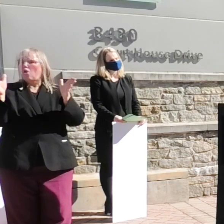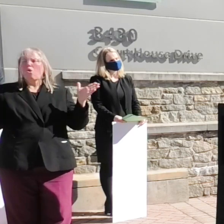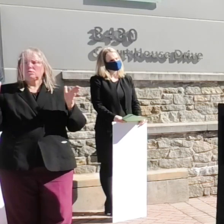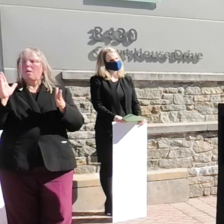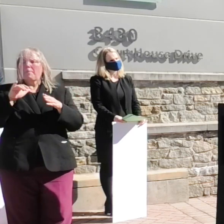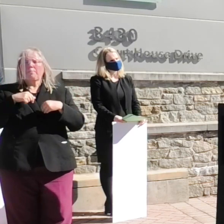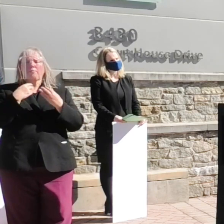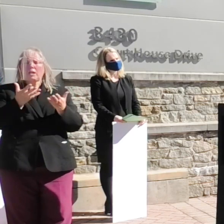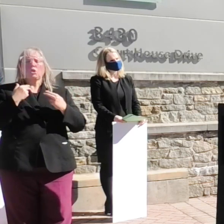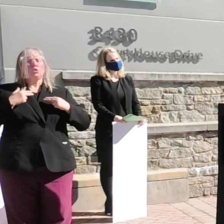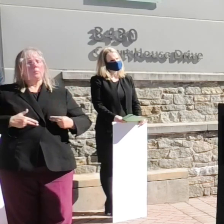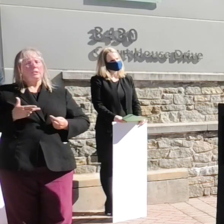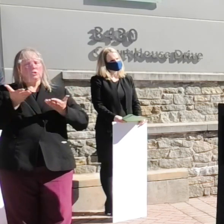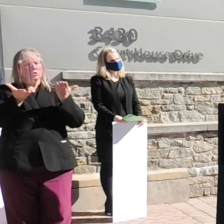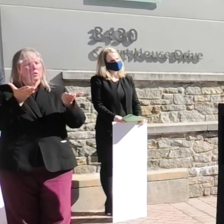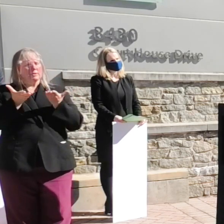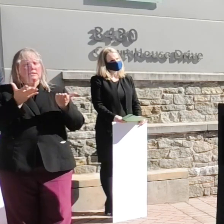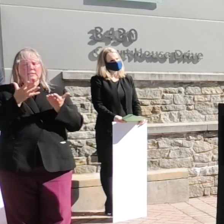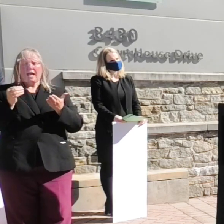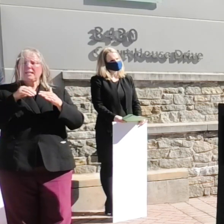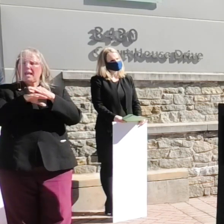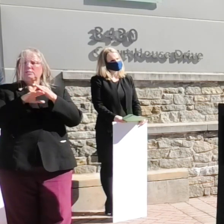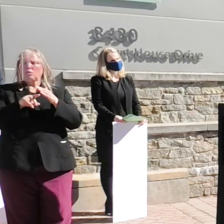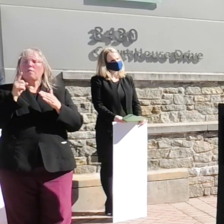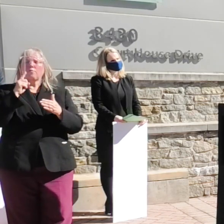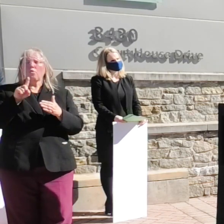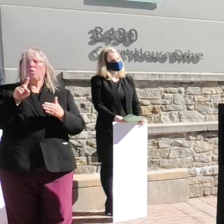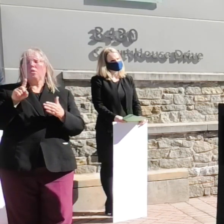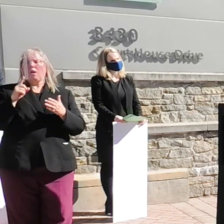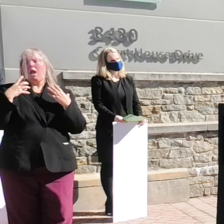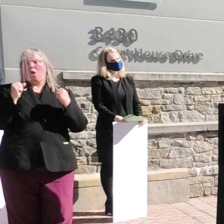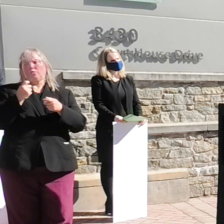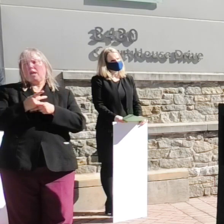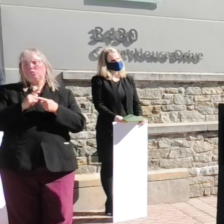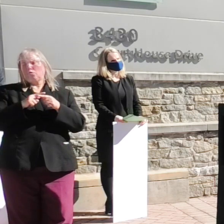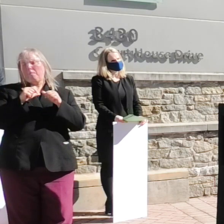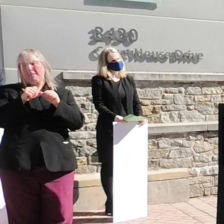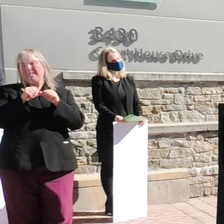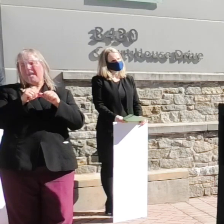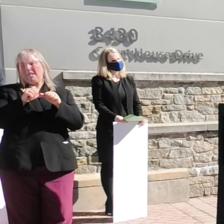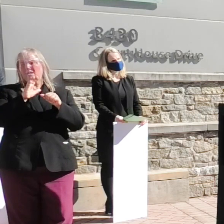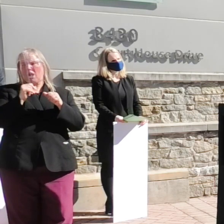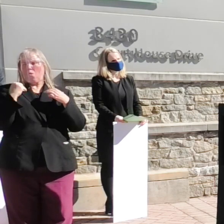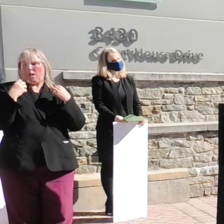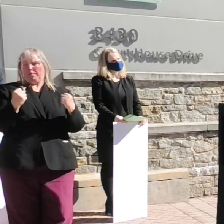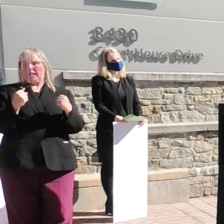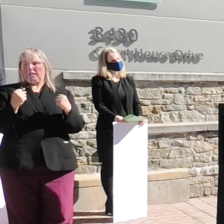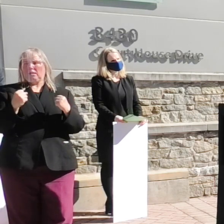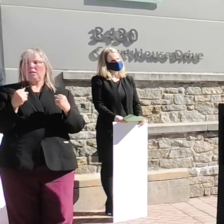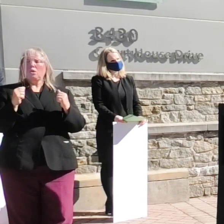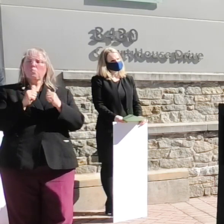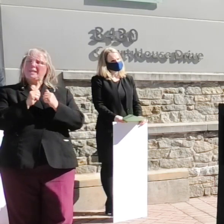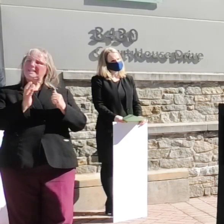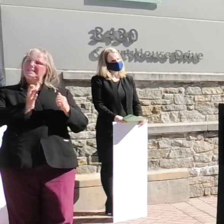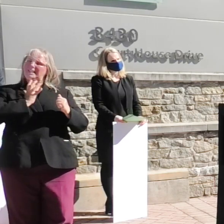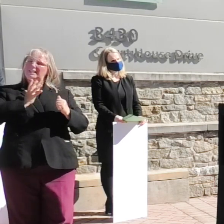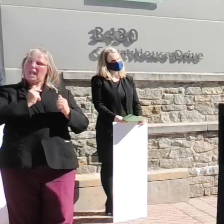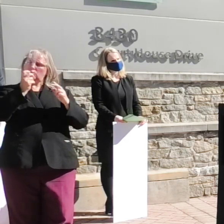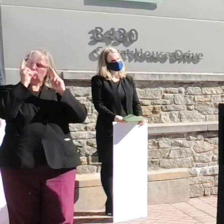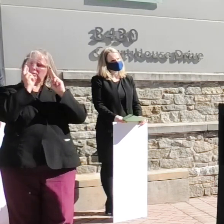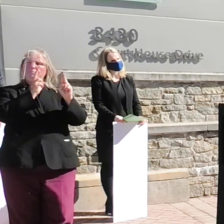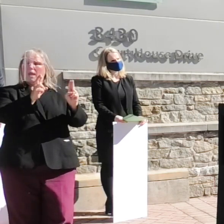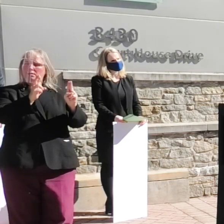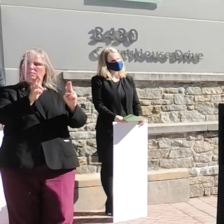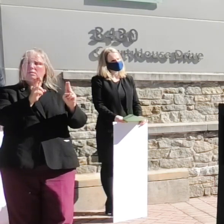providing human services and access for health care to maintain their well-being with the dignity and the respect